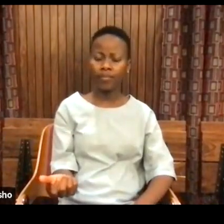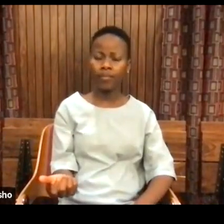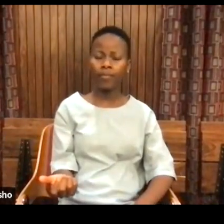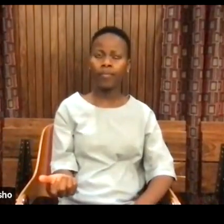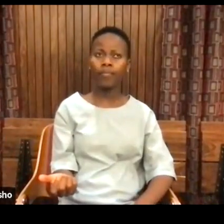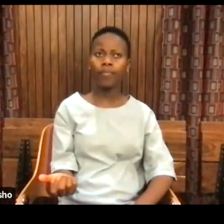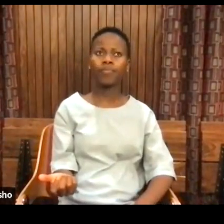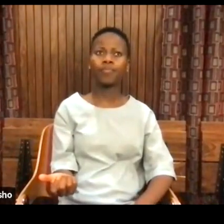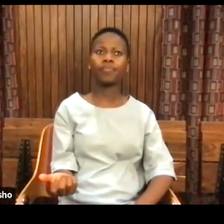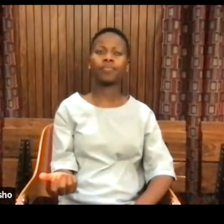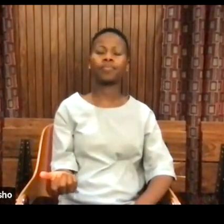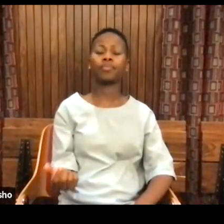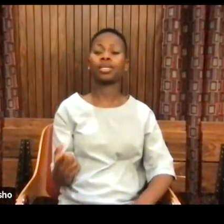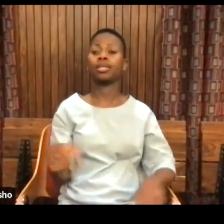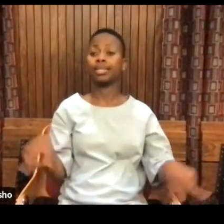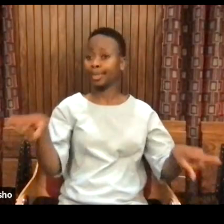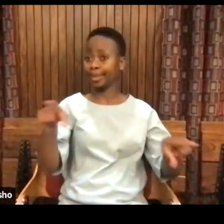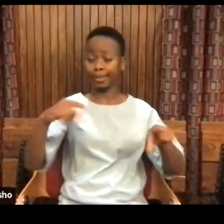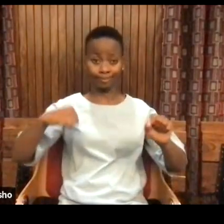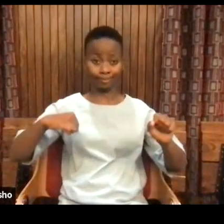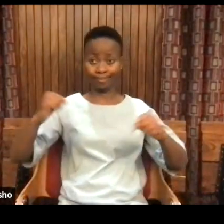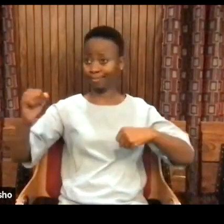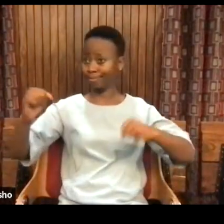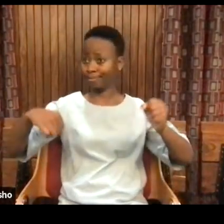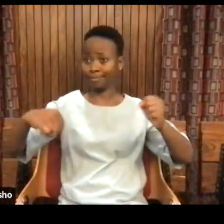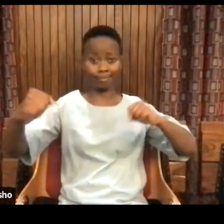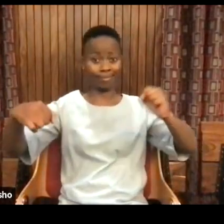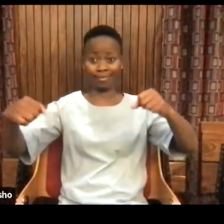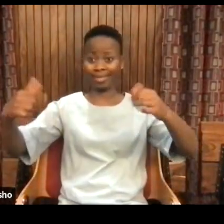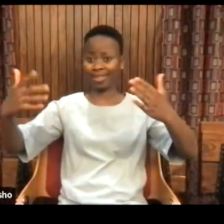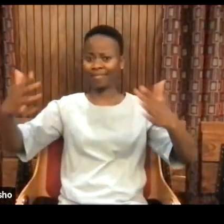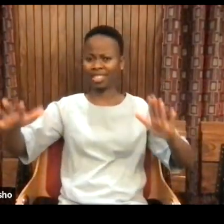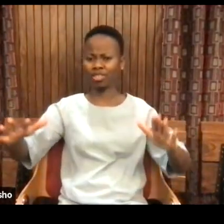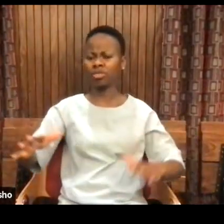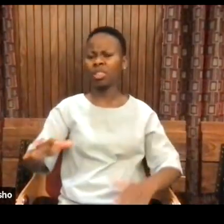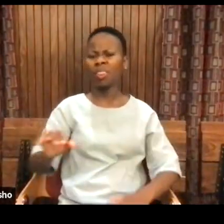After we've done that, what's the point?